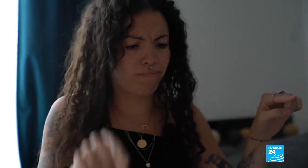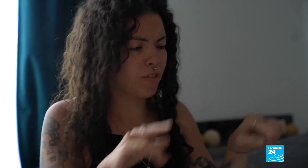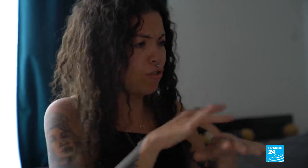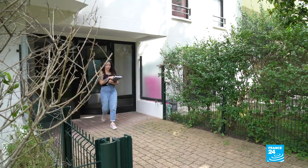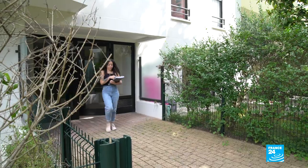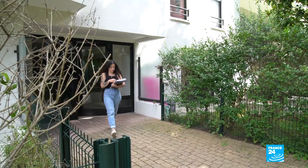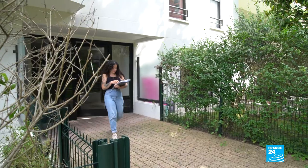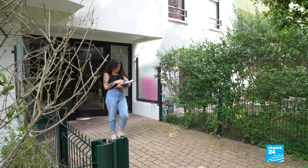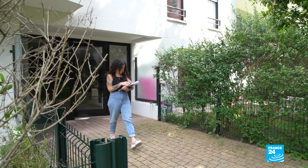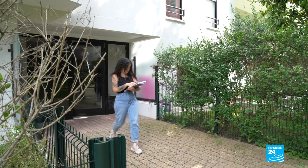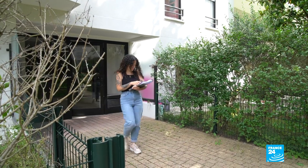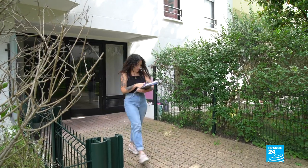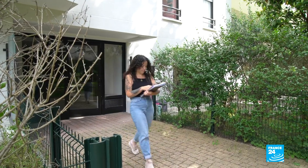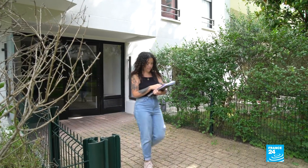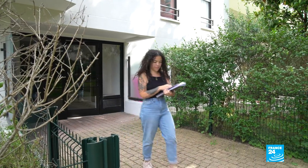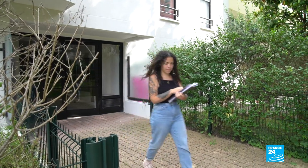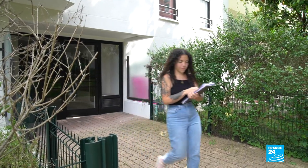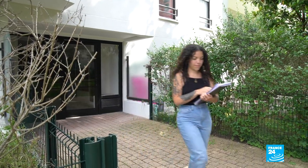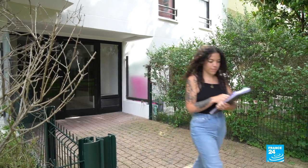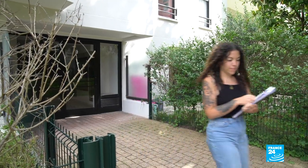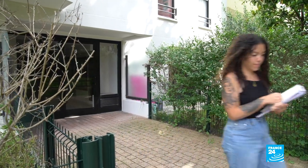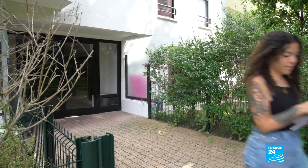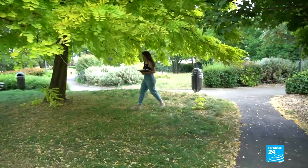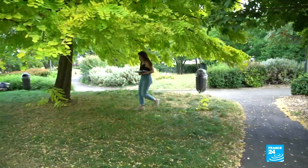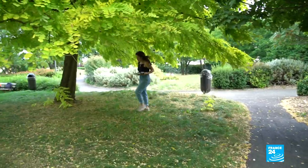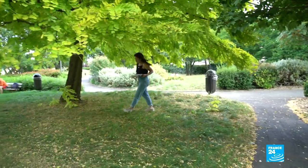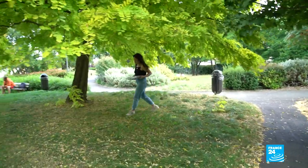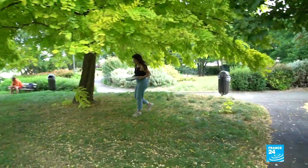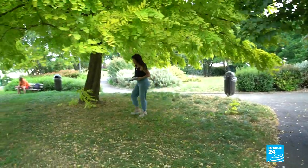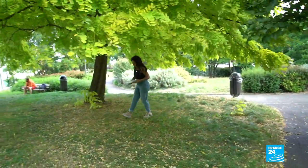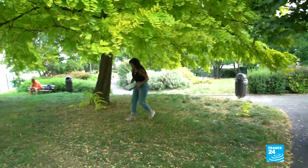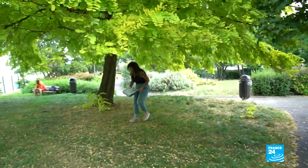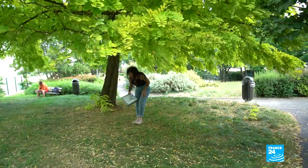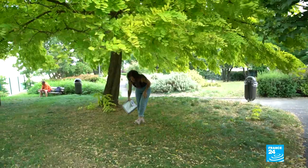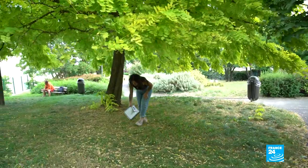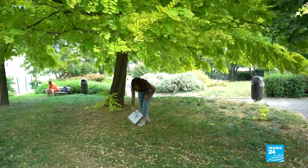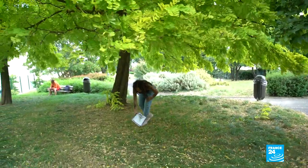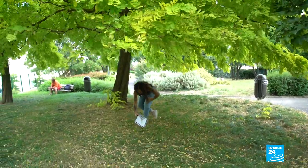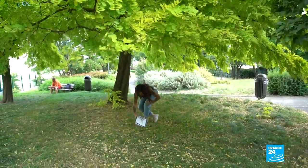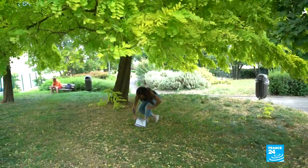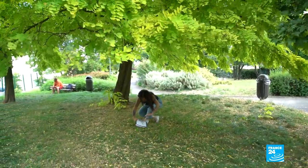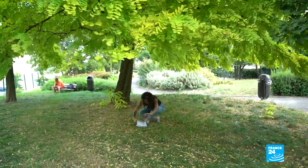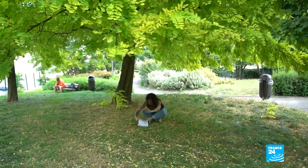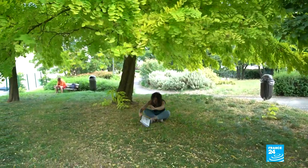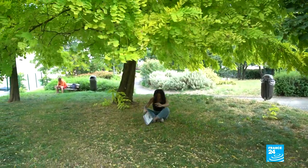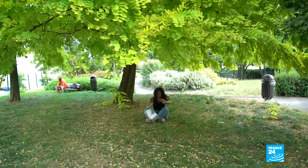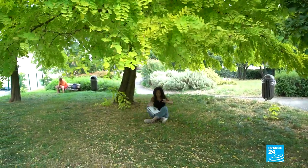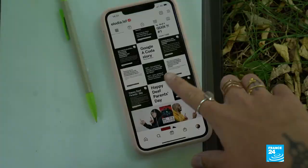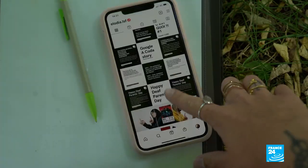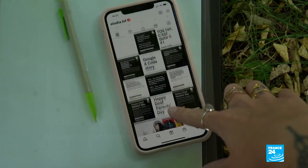Elodie has been an interpreter for 10 years, having also grown up in a deaf household. Spreading awareness is important to her, and she uses social media to